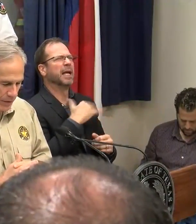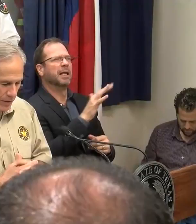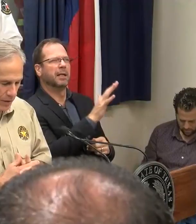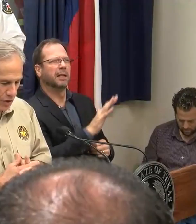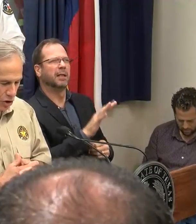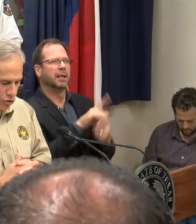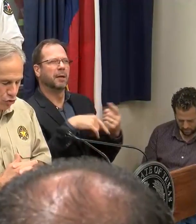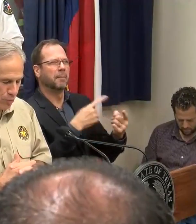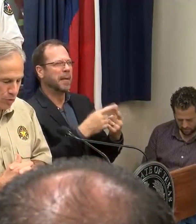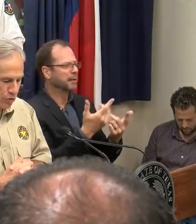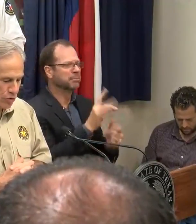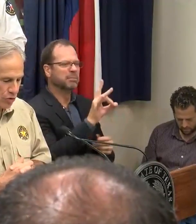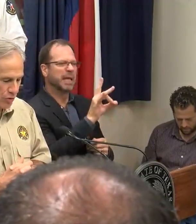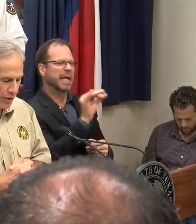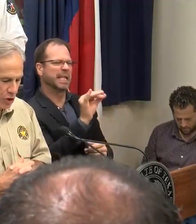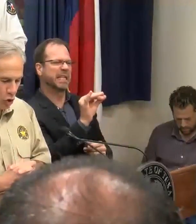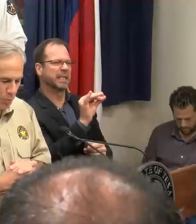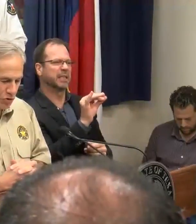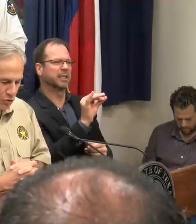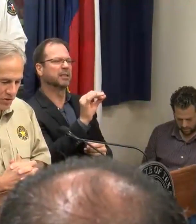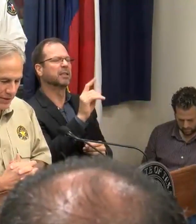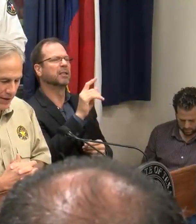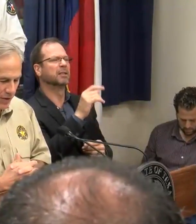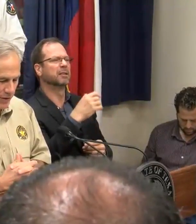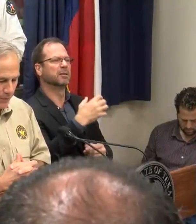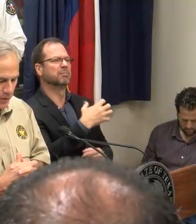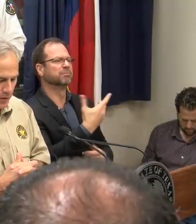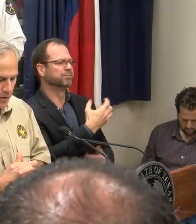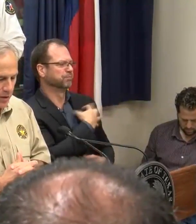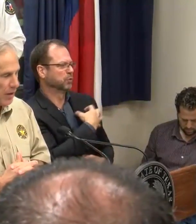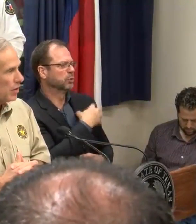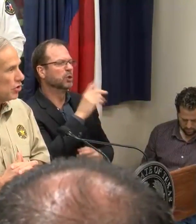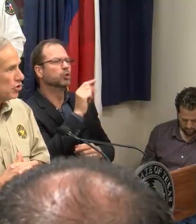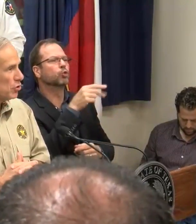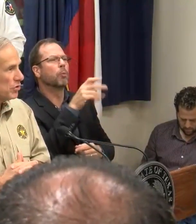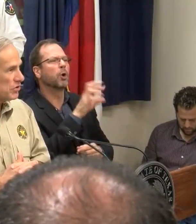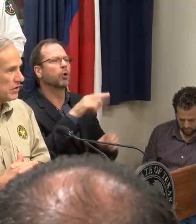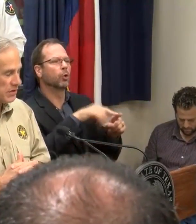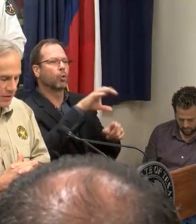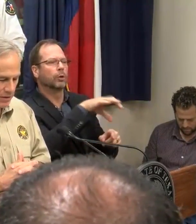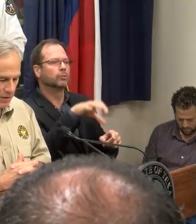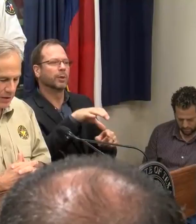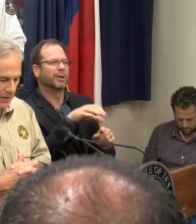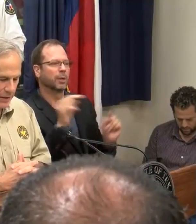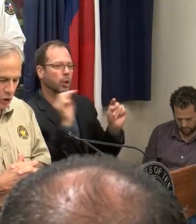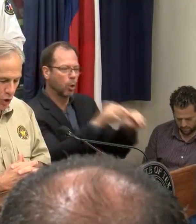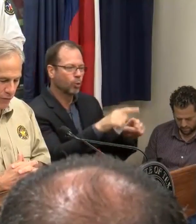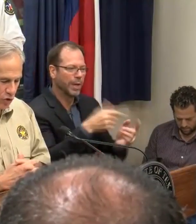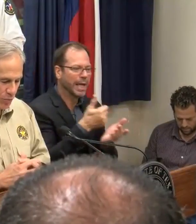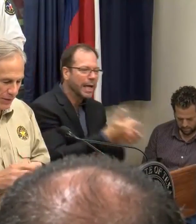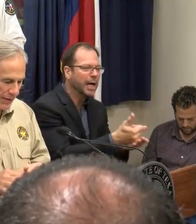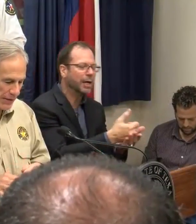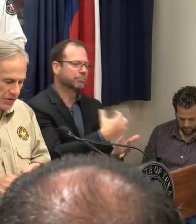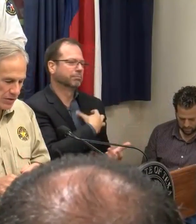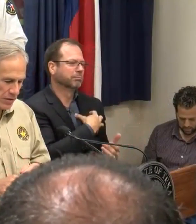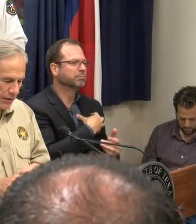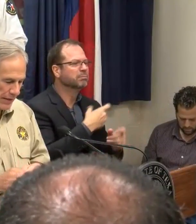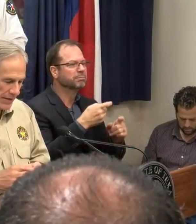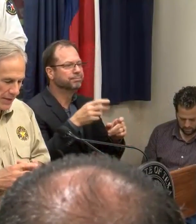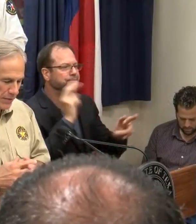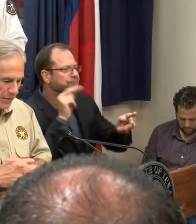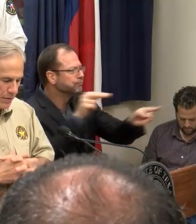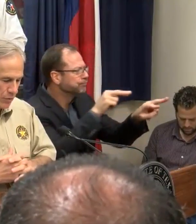troopers to the Corpus Christi area to assist in law enforcement needs